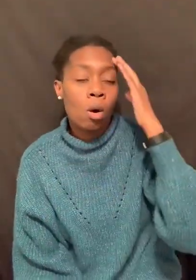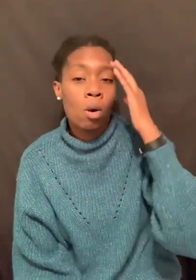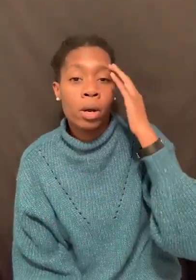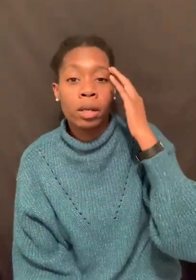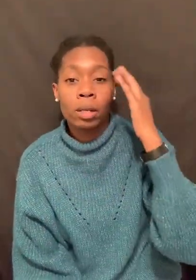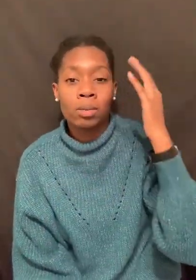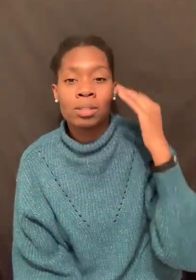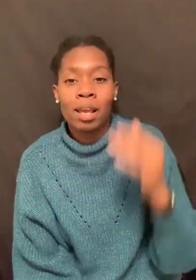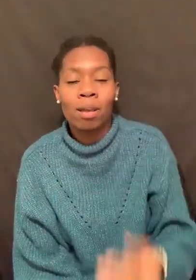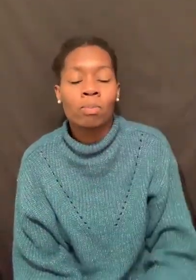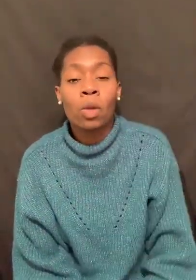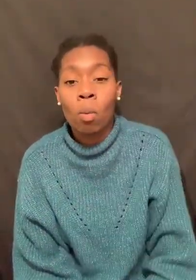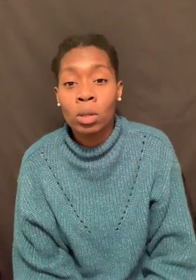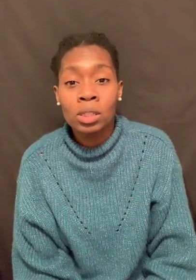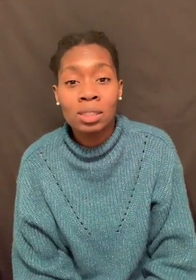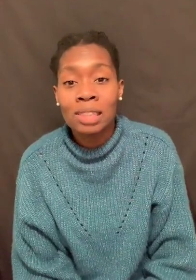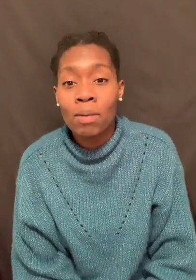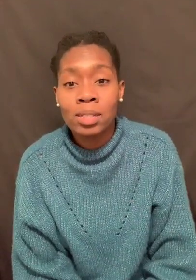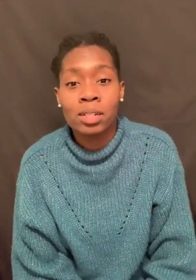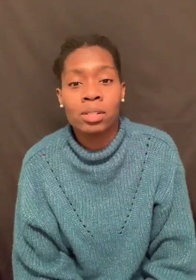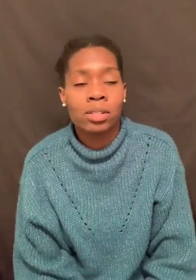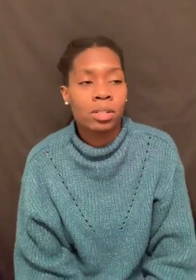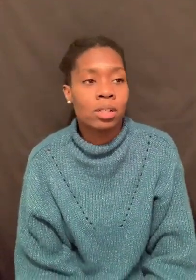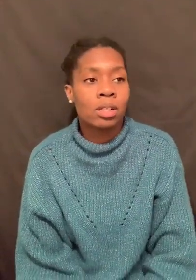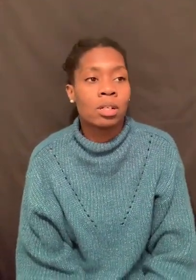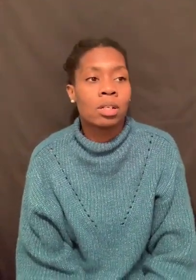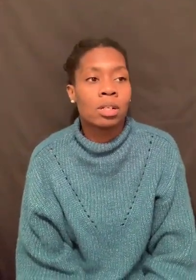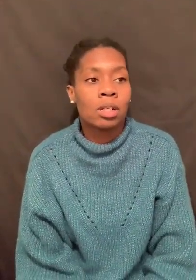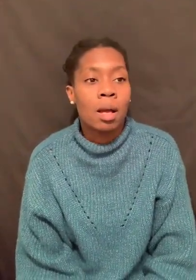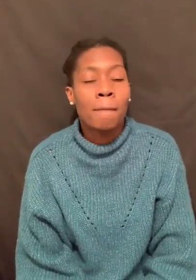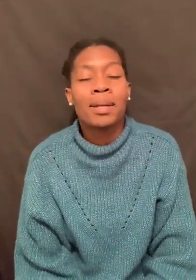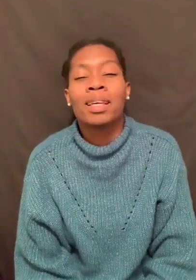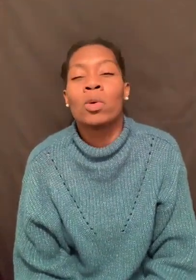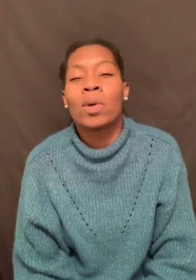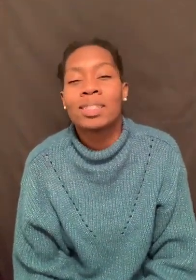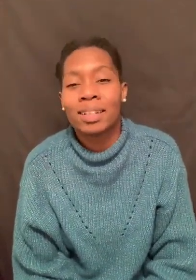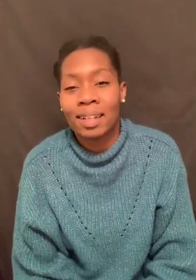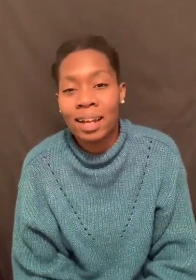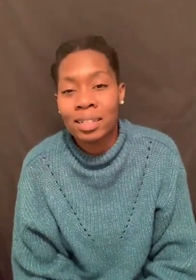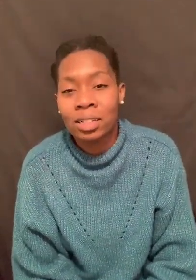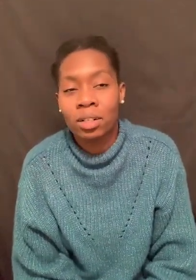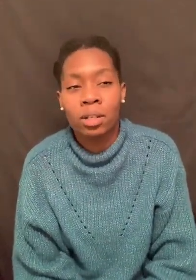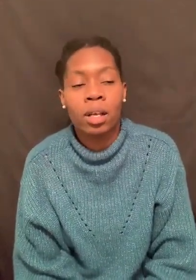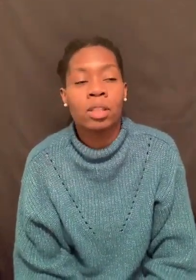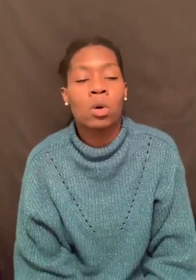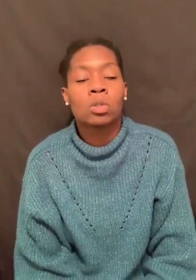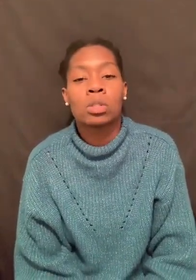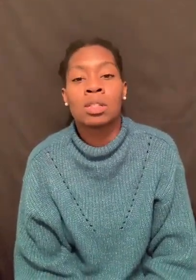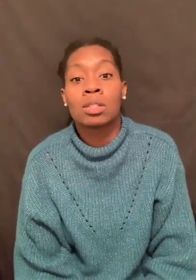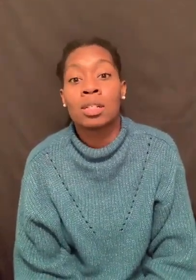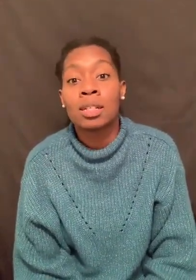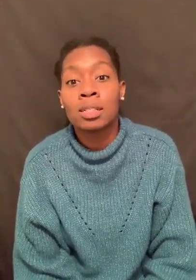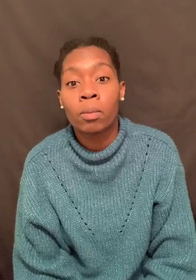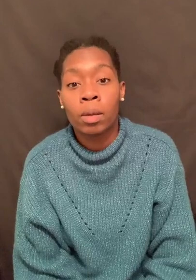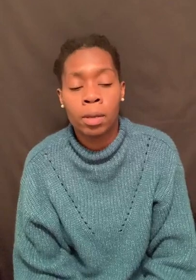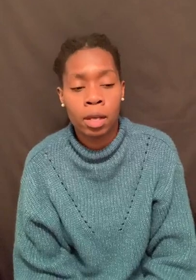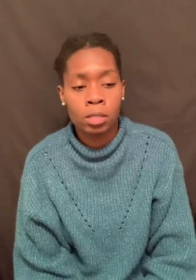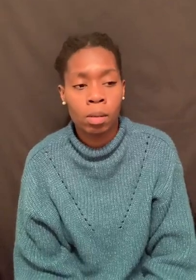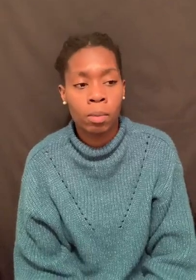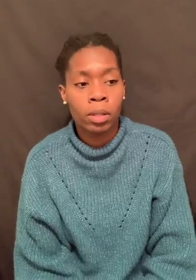Or they would say, well, Jesus sat with sinners, but he wasn't like a sinner. And those sinners he did sit with, because remember